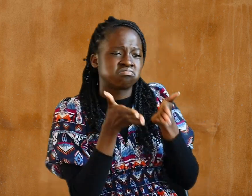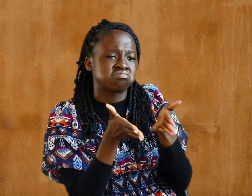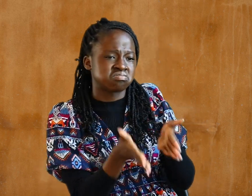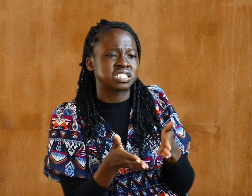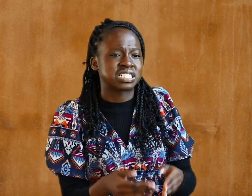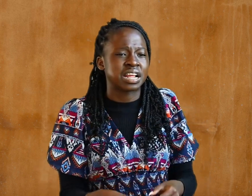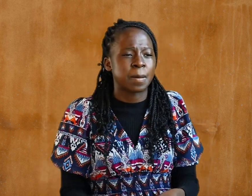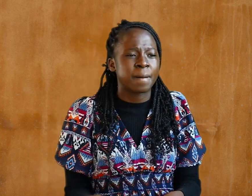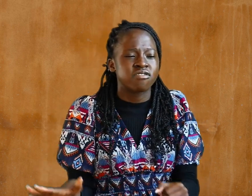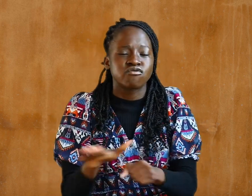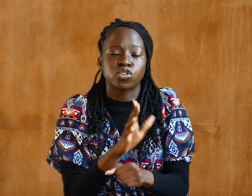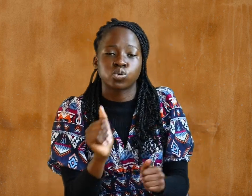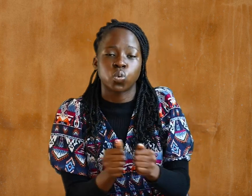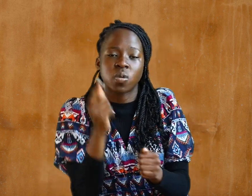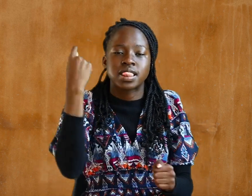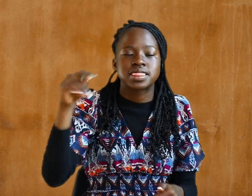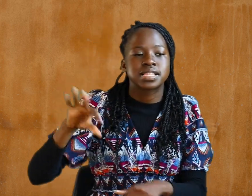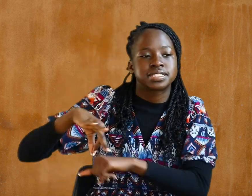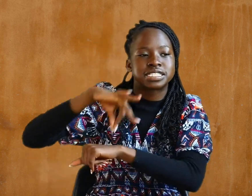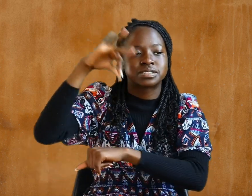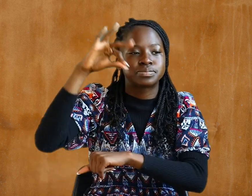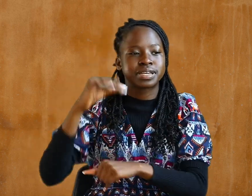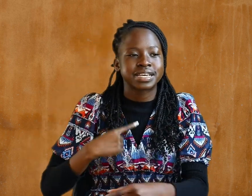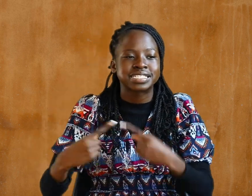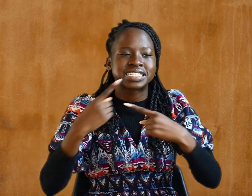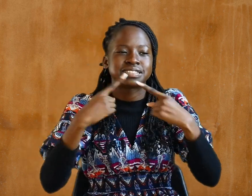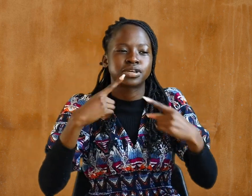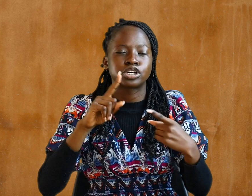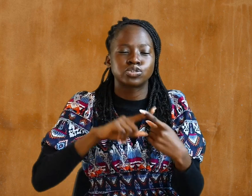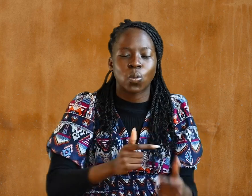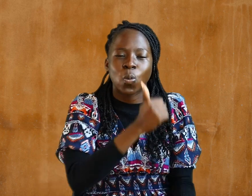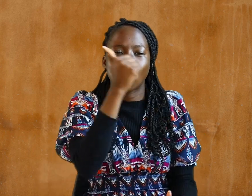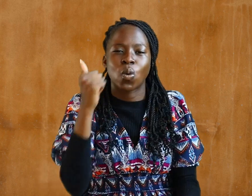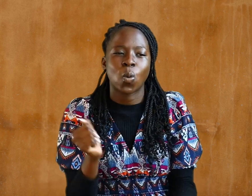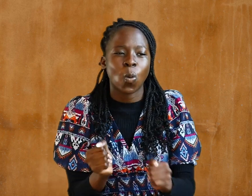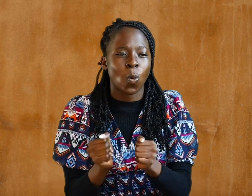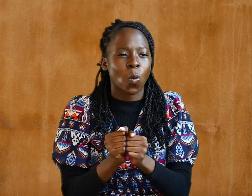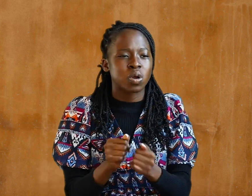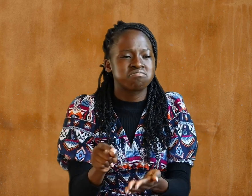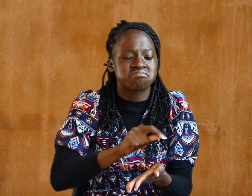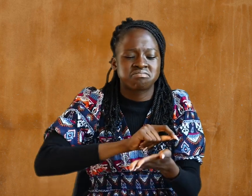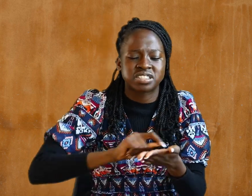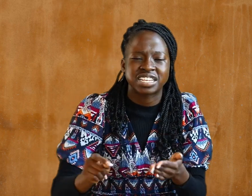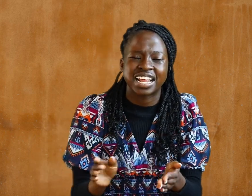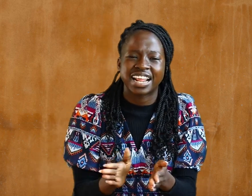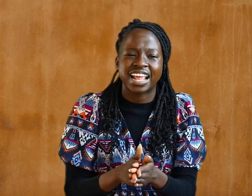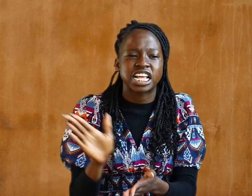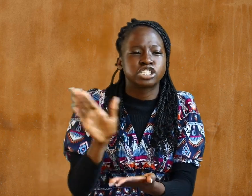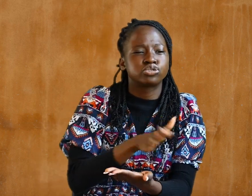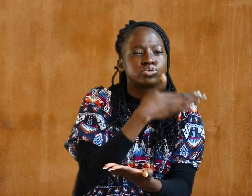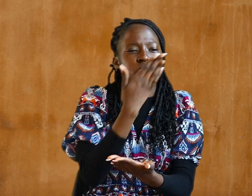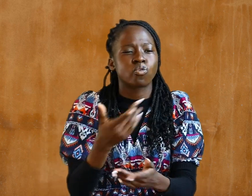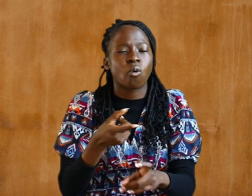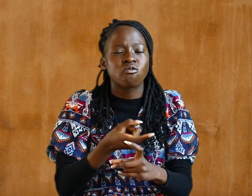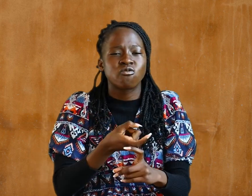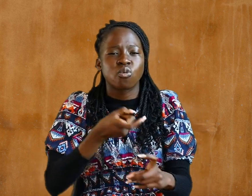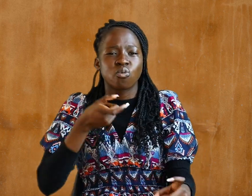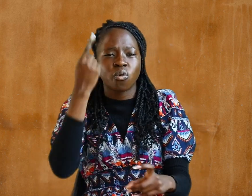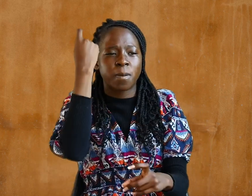one another with psalms, hymns, and songs from your Holy